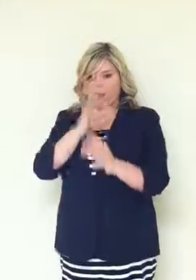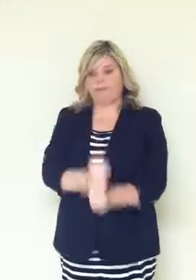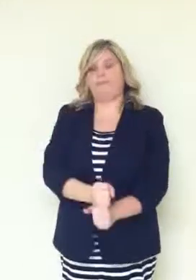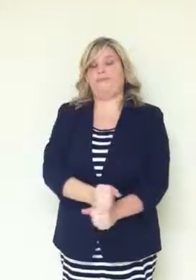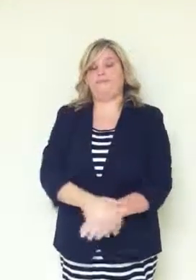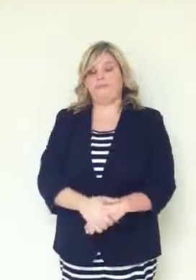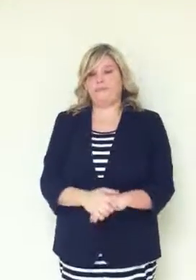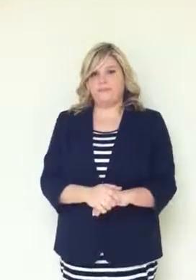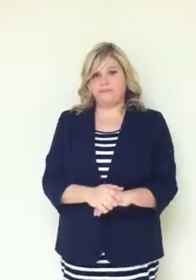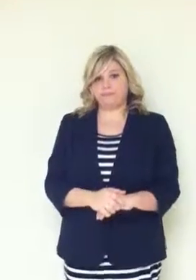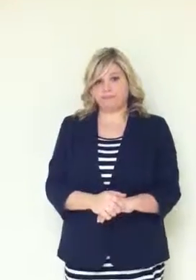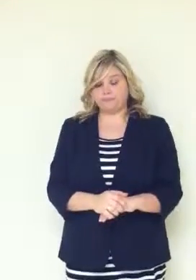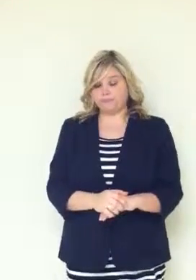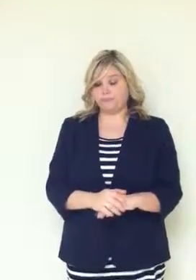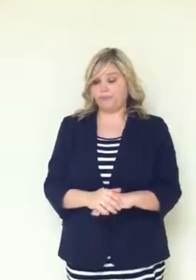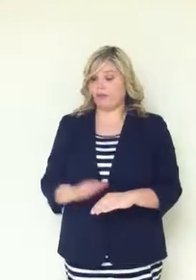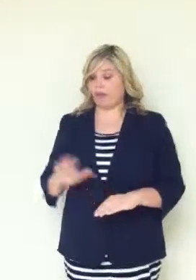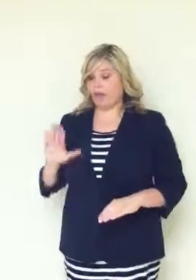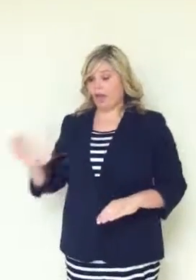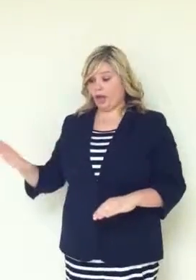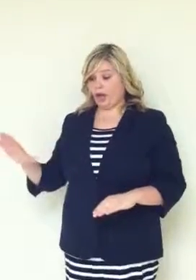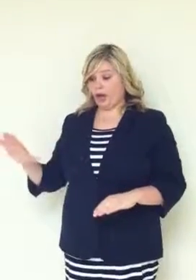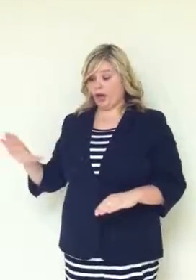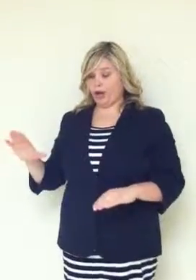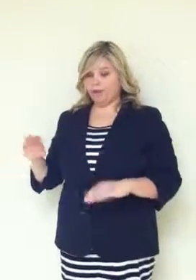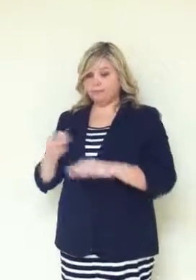Her contributions to the deaf community and children were great.